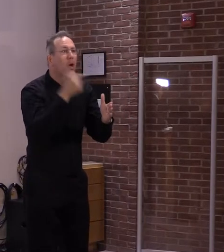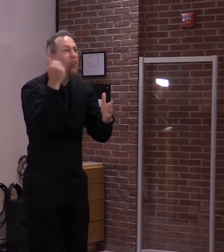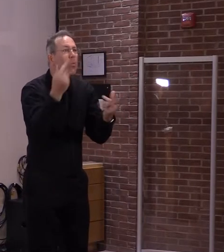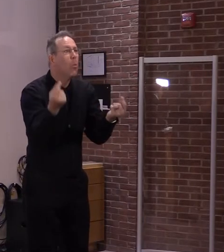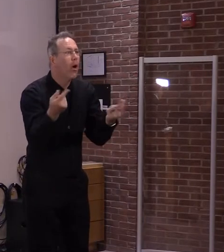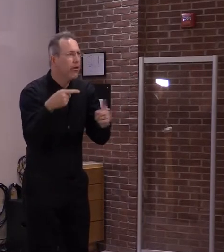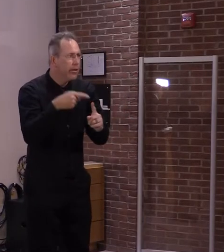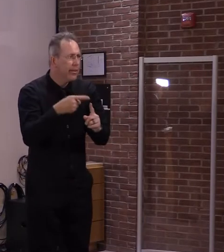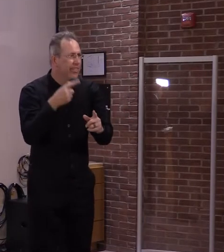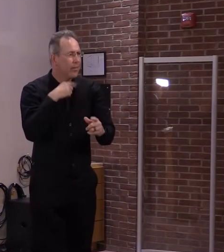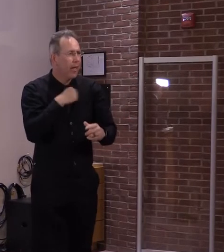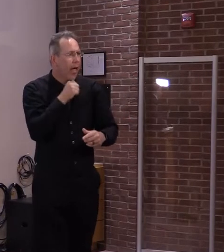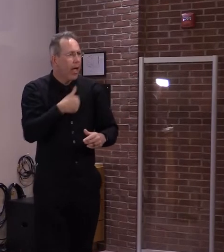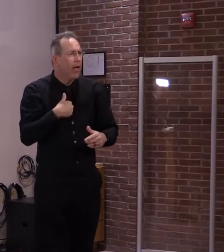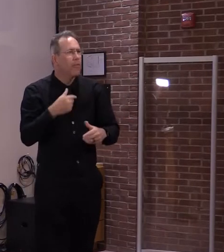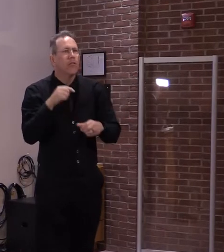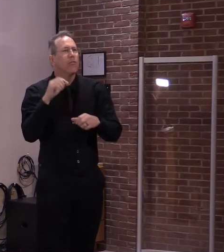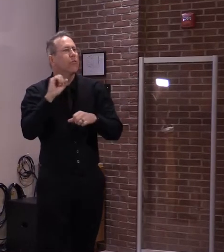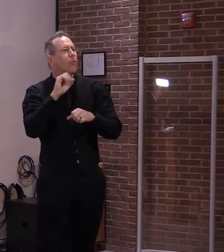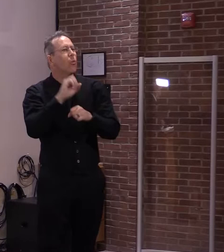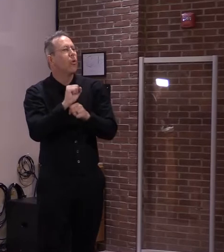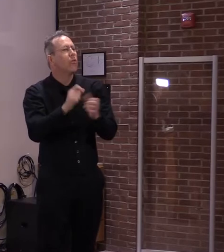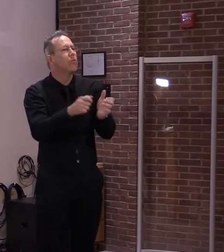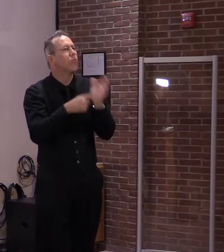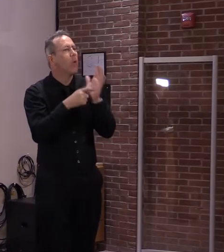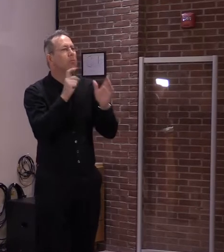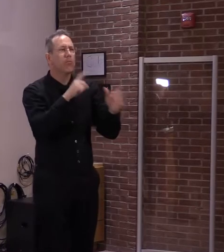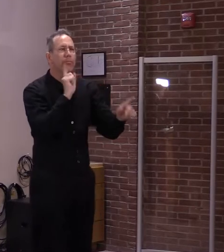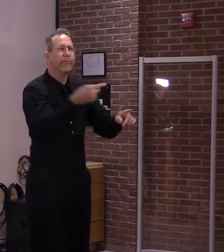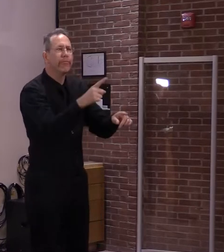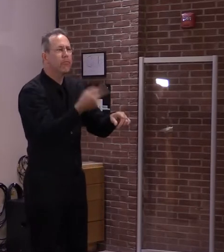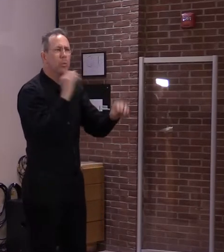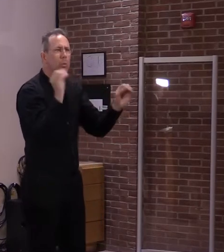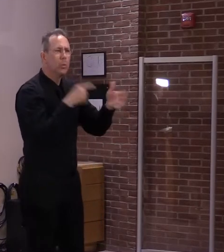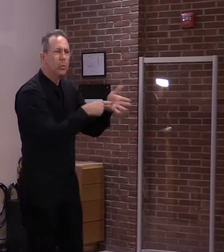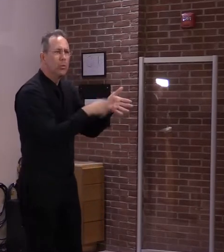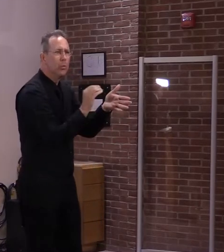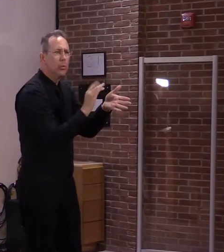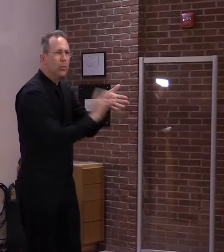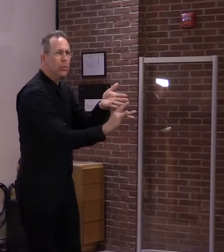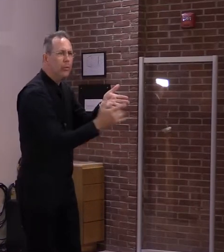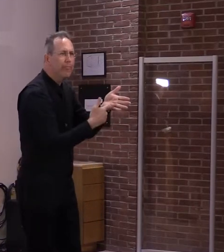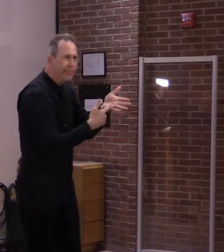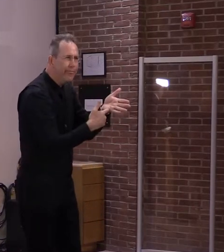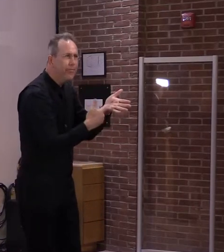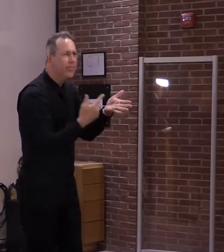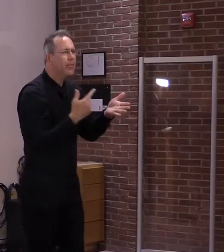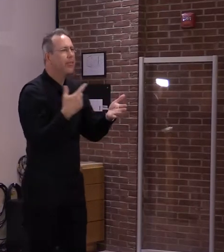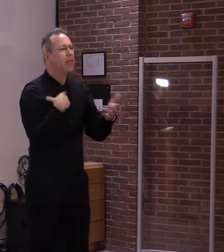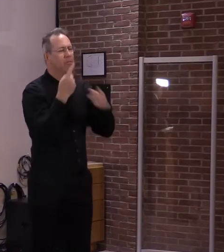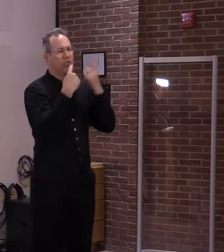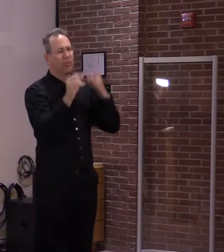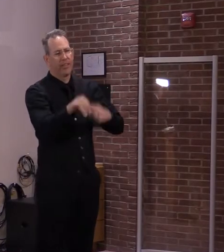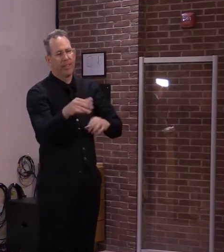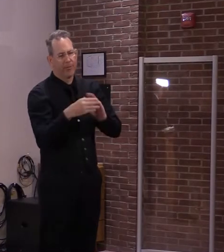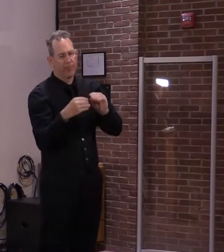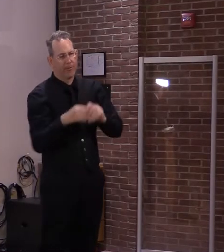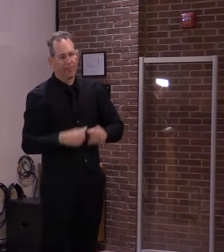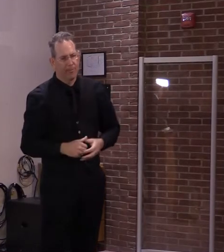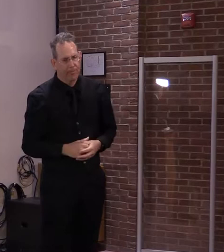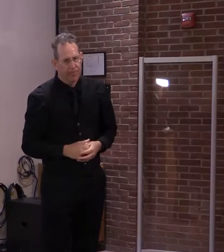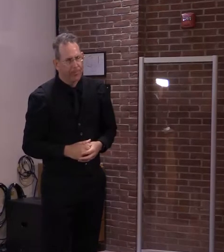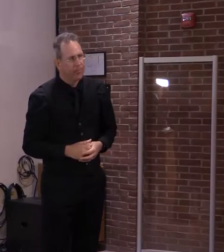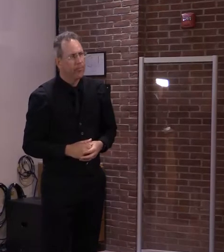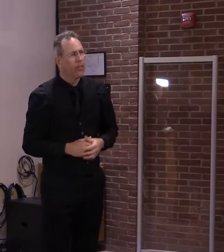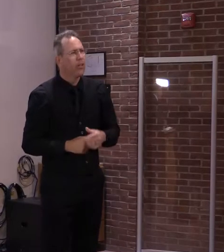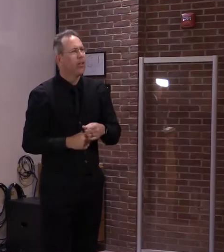requirement, the work search requirement, which I just don't agree with. I just don't believe that's the case.